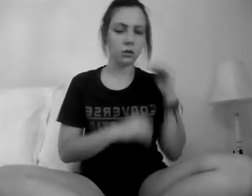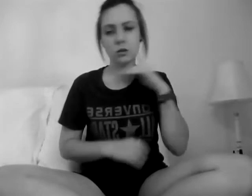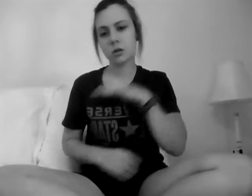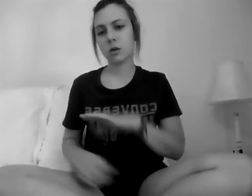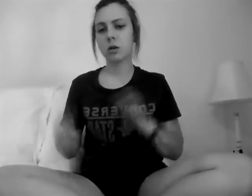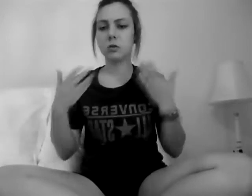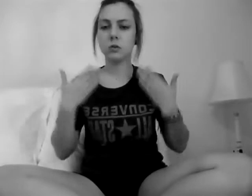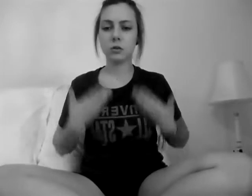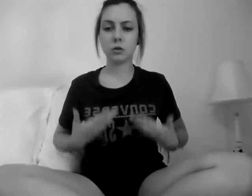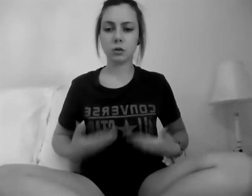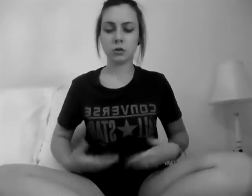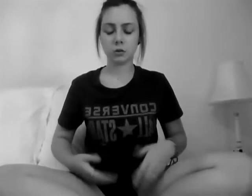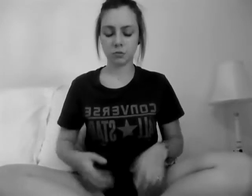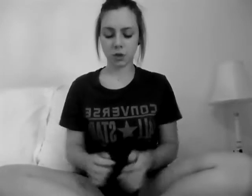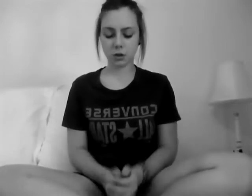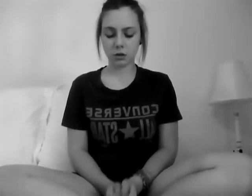-tales only